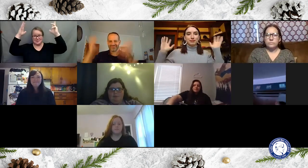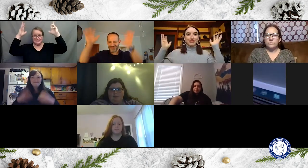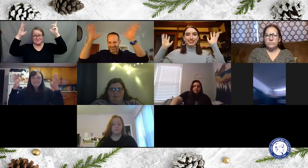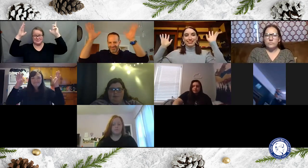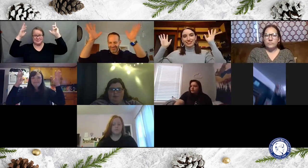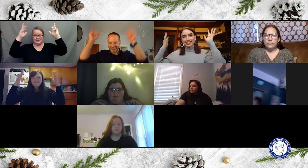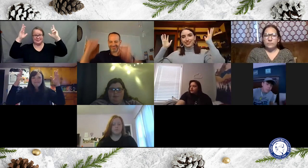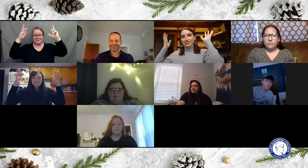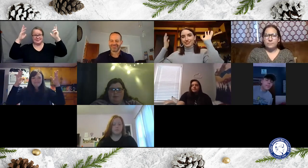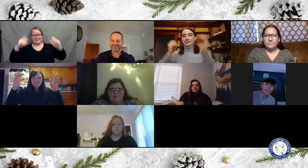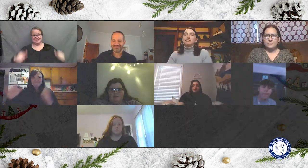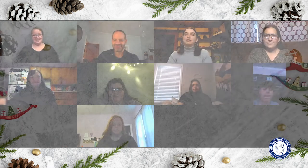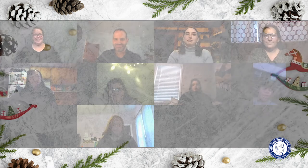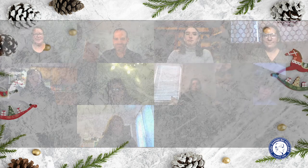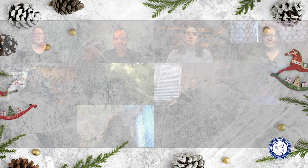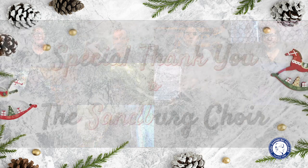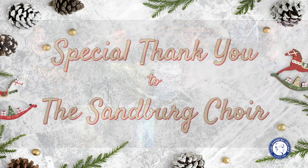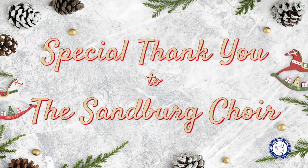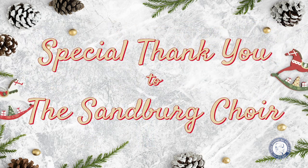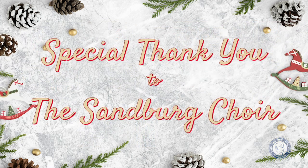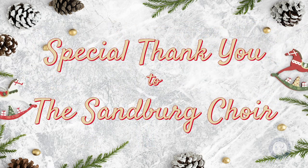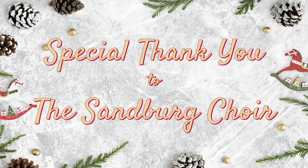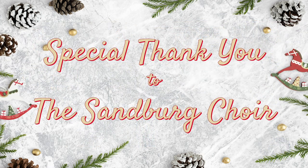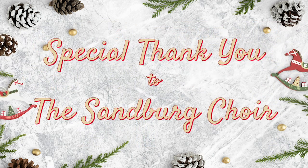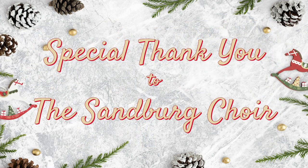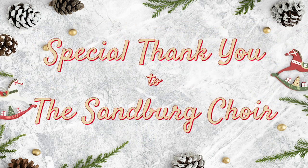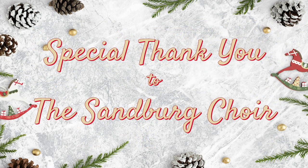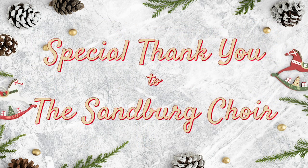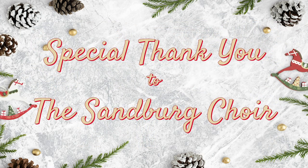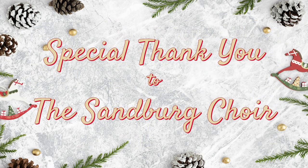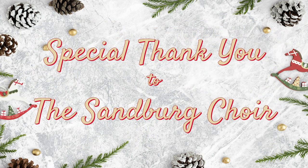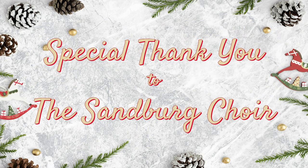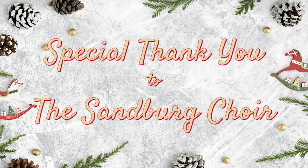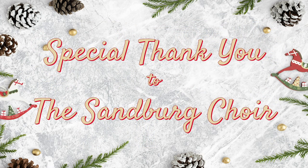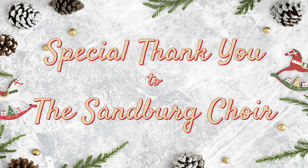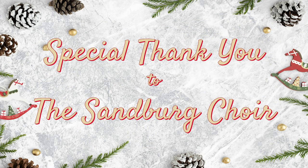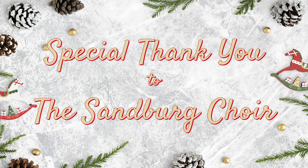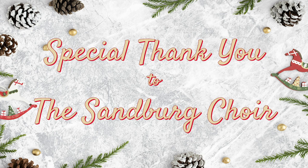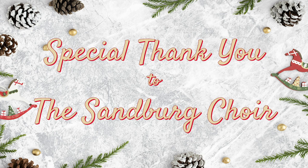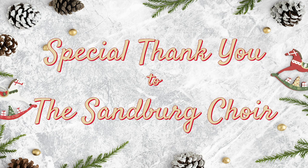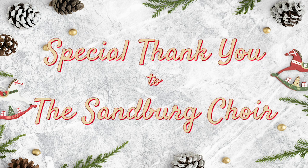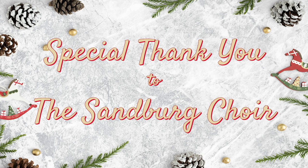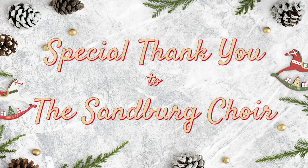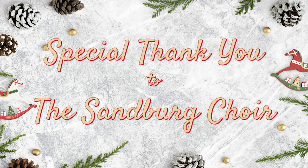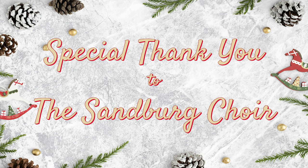Woohoo! 2, 1, 2, 2, 1, 1,